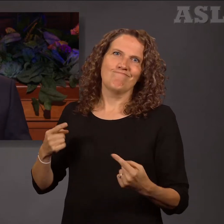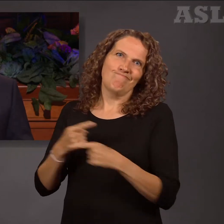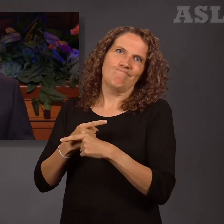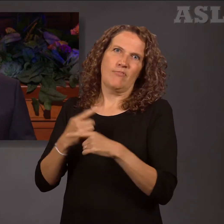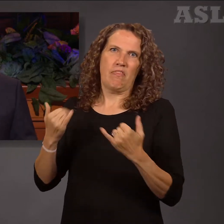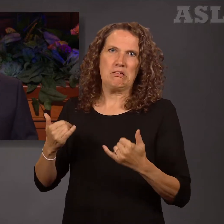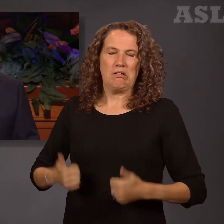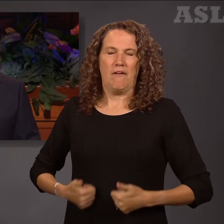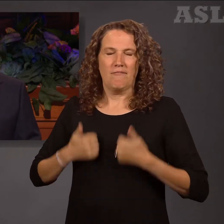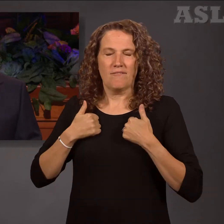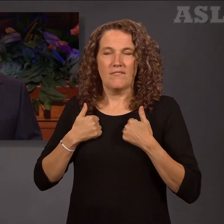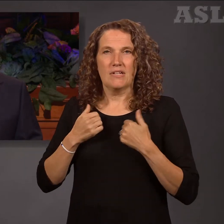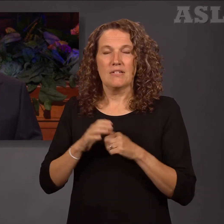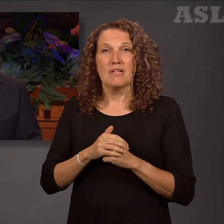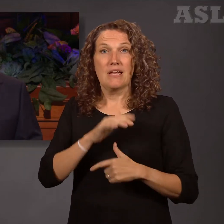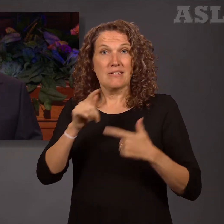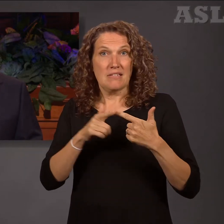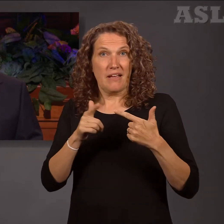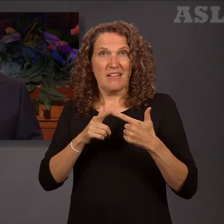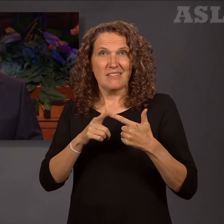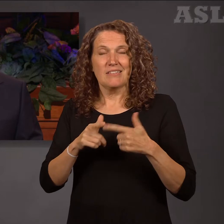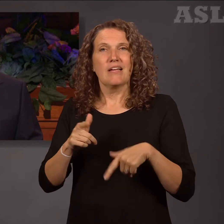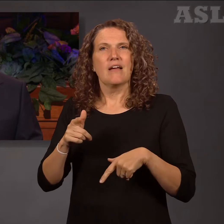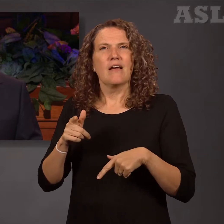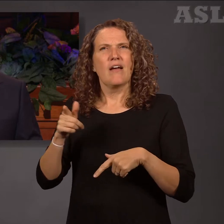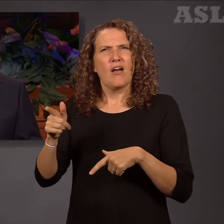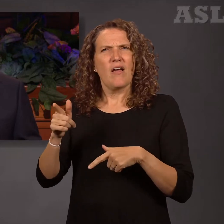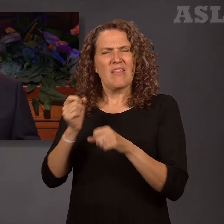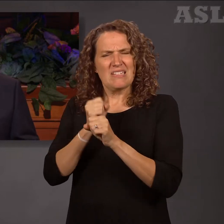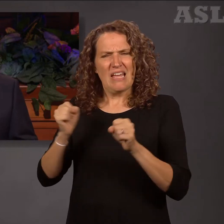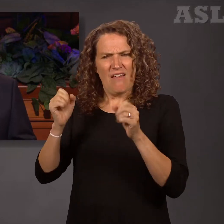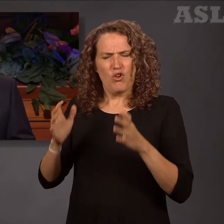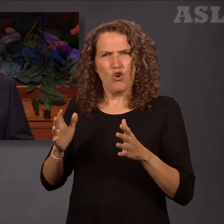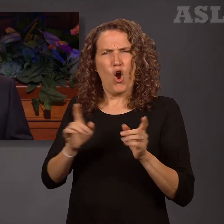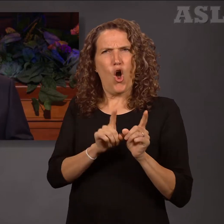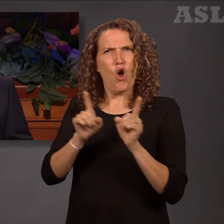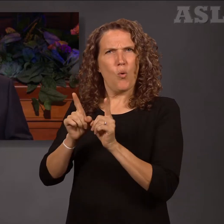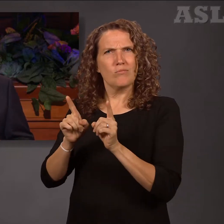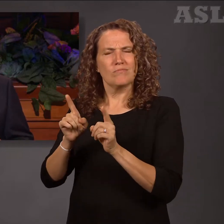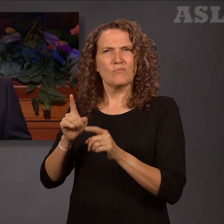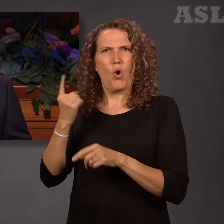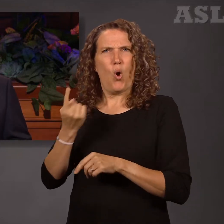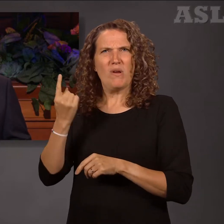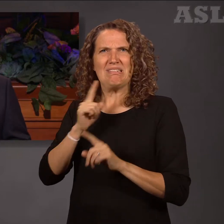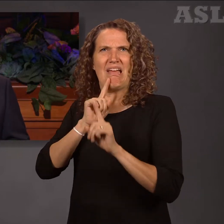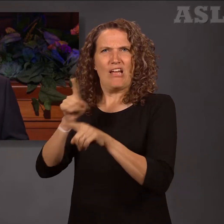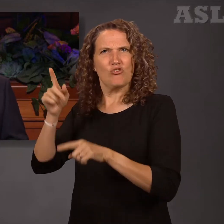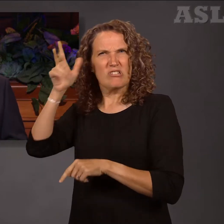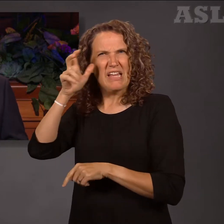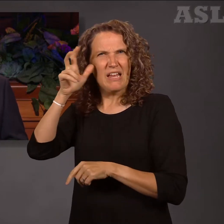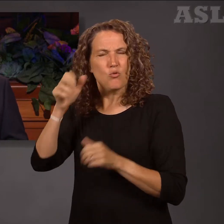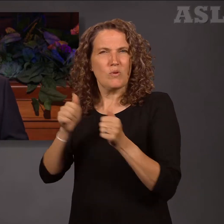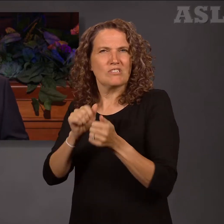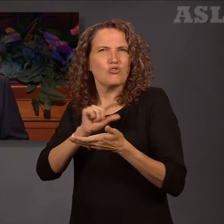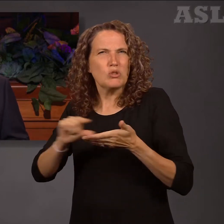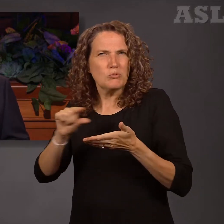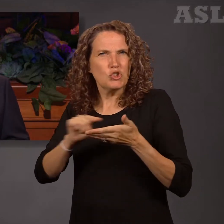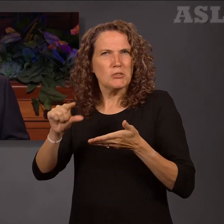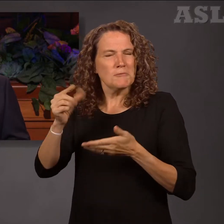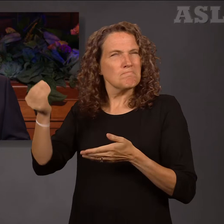to which the Savior was submitted, we see that He always answered Satan having scriptures in His mind, quoting them and